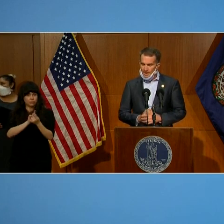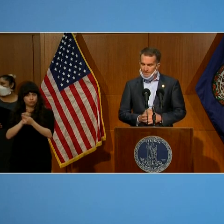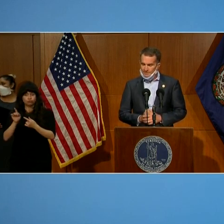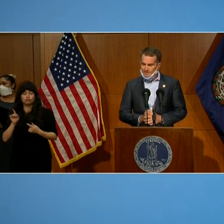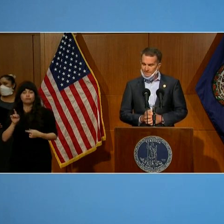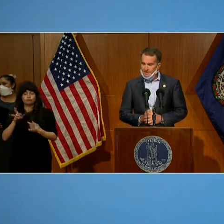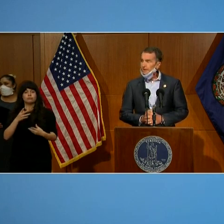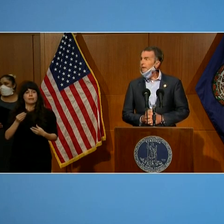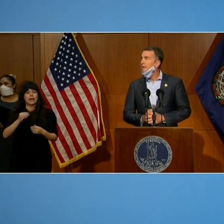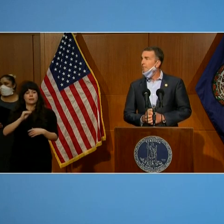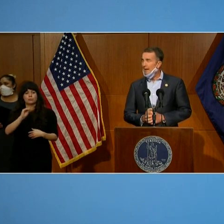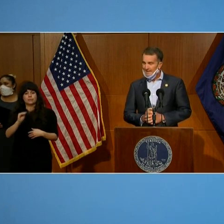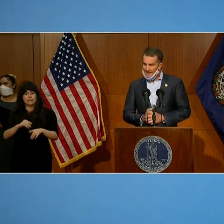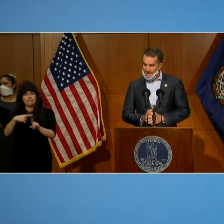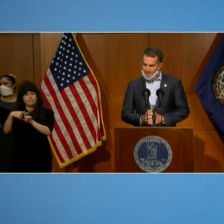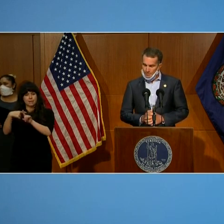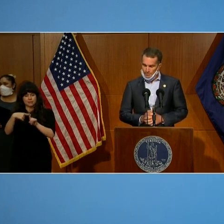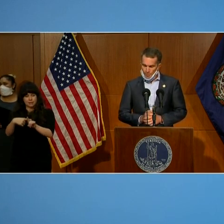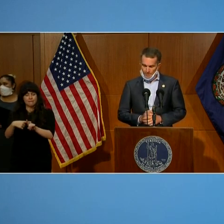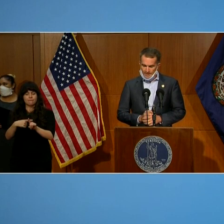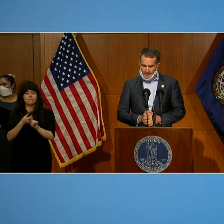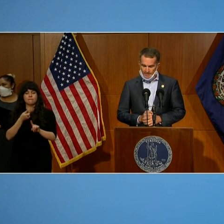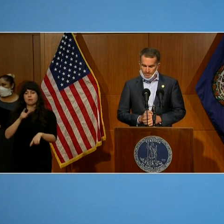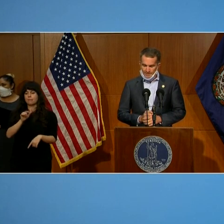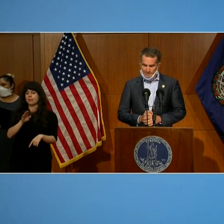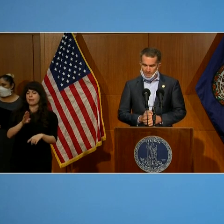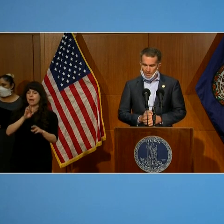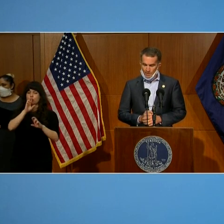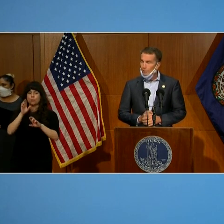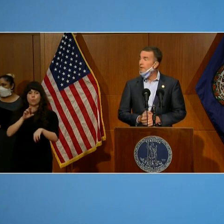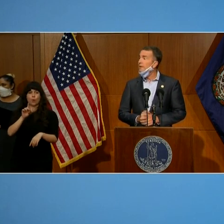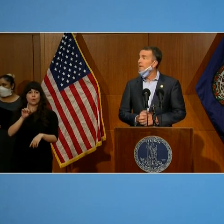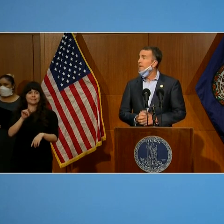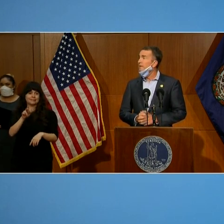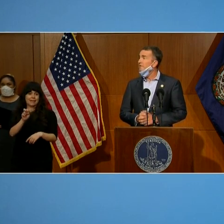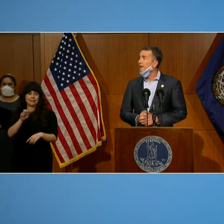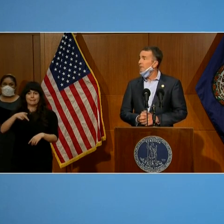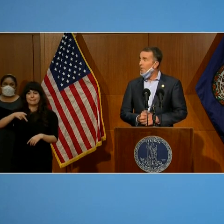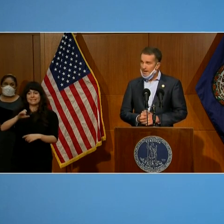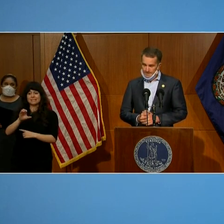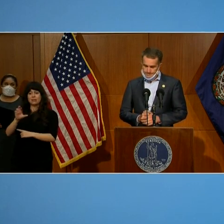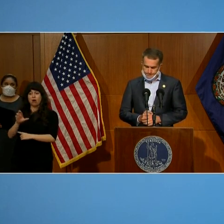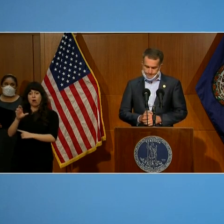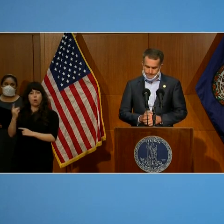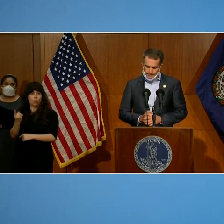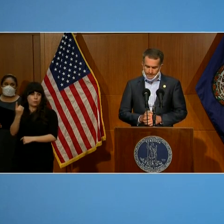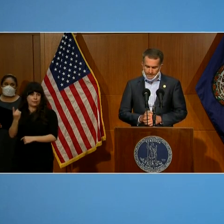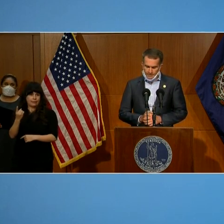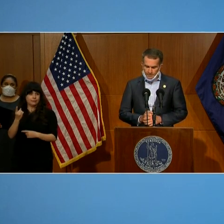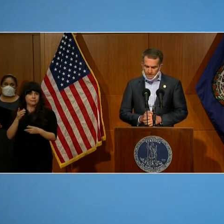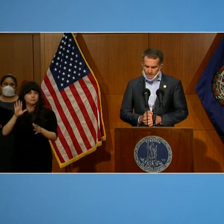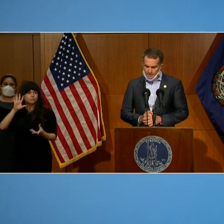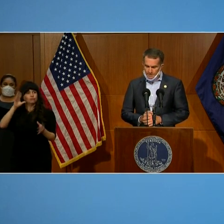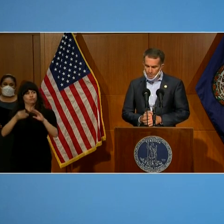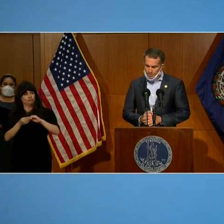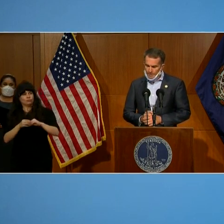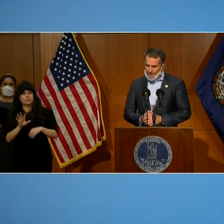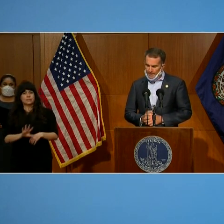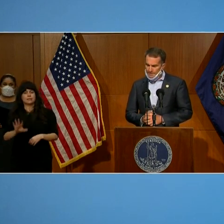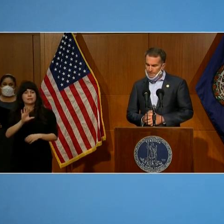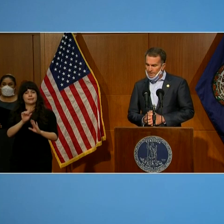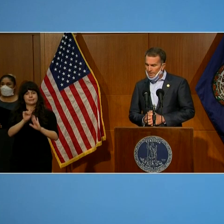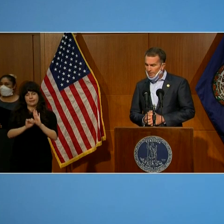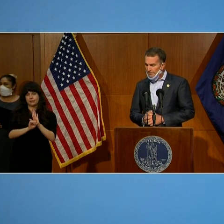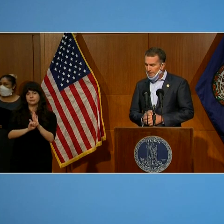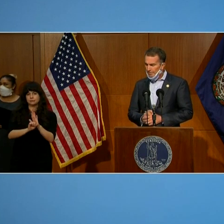percent positivity by lab report date, PCR only, statewide. And as you can see, the blue